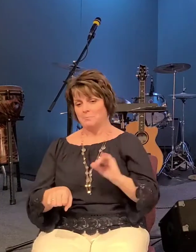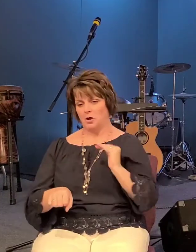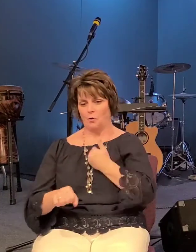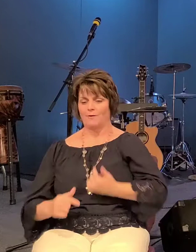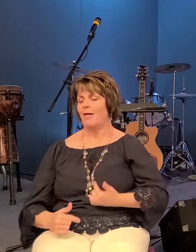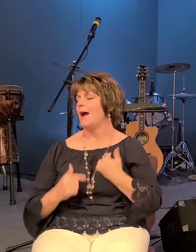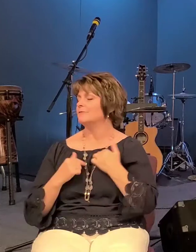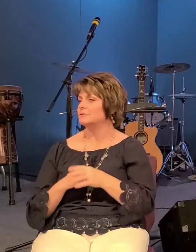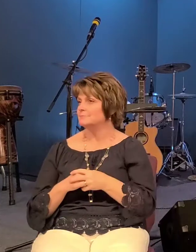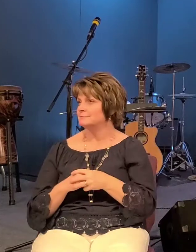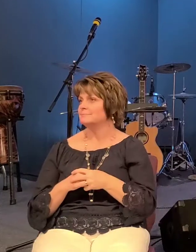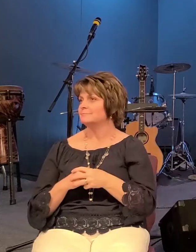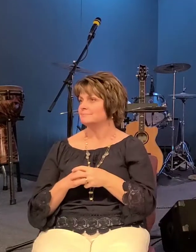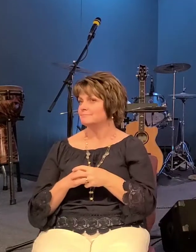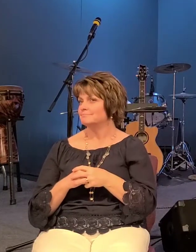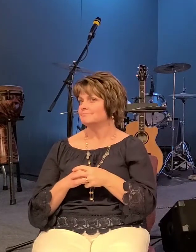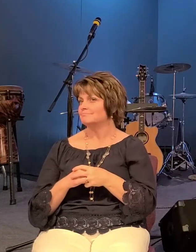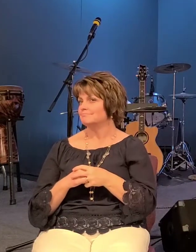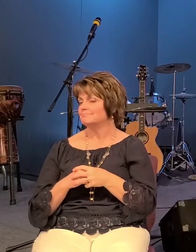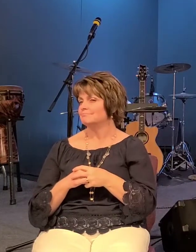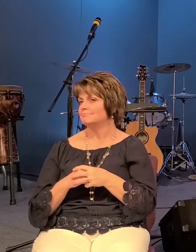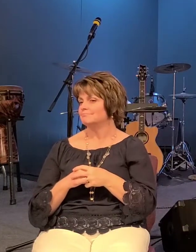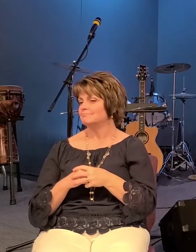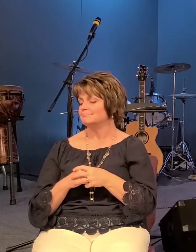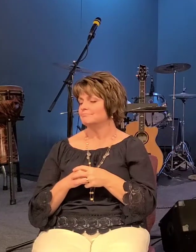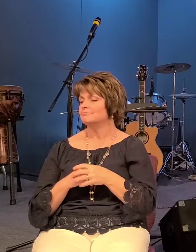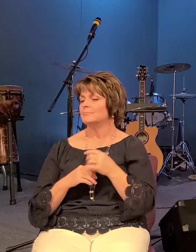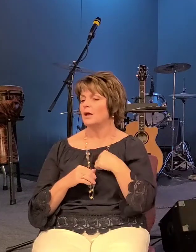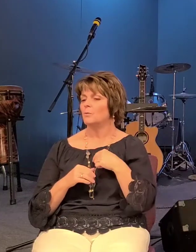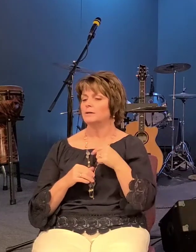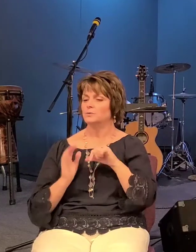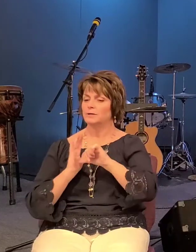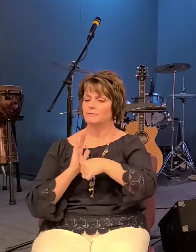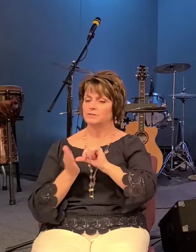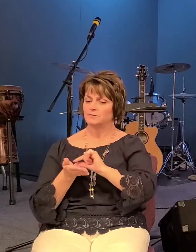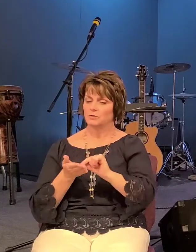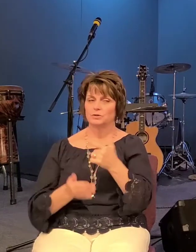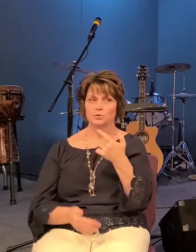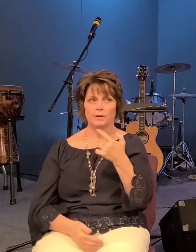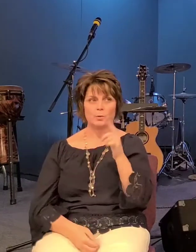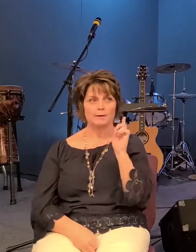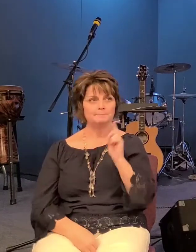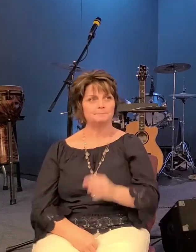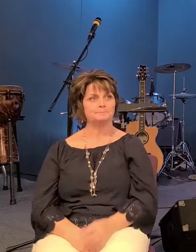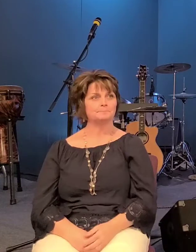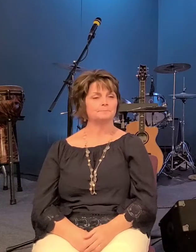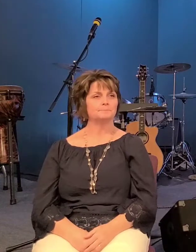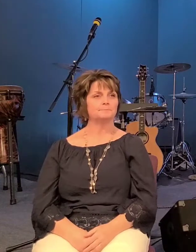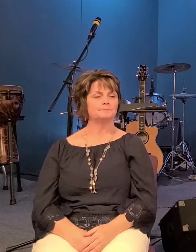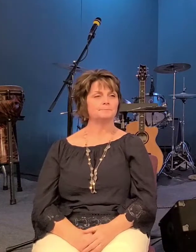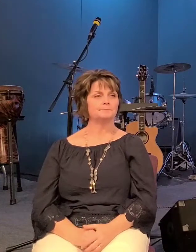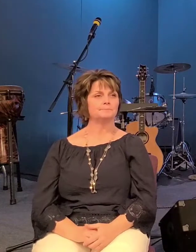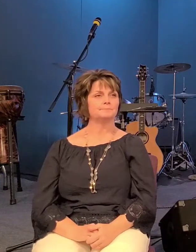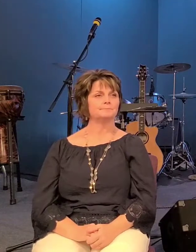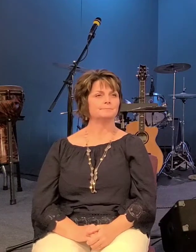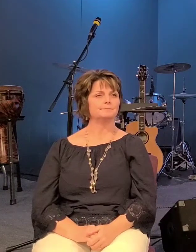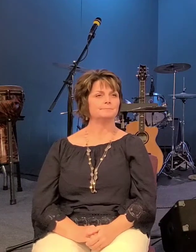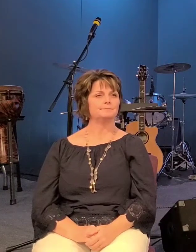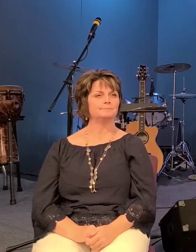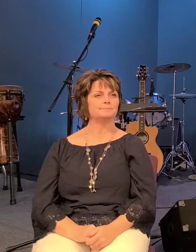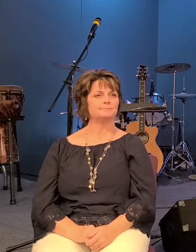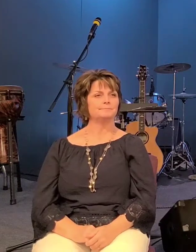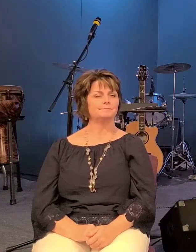i want to pick up again in verse 21 luke says jesus warned his disciples once again